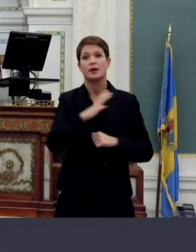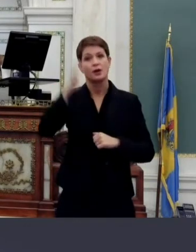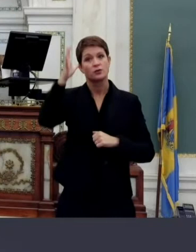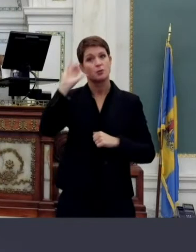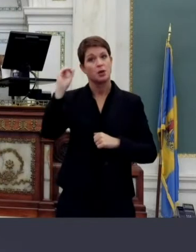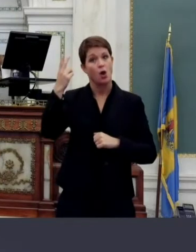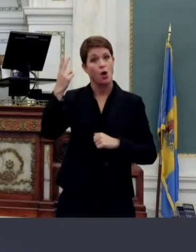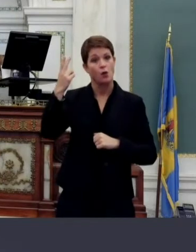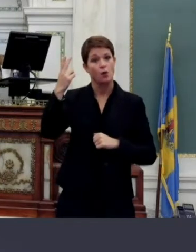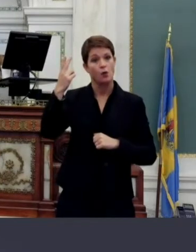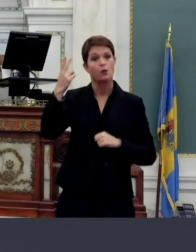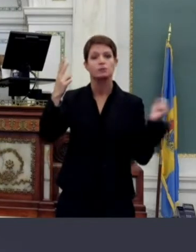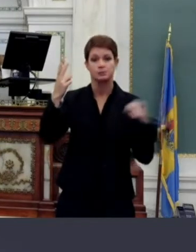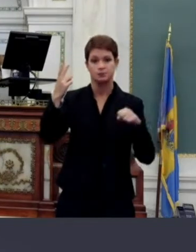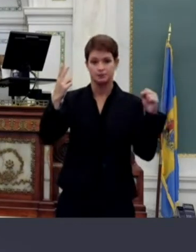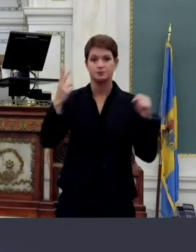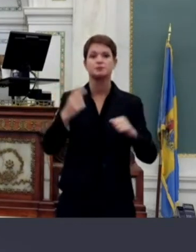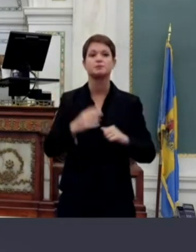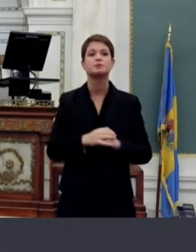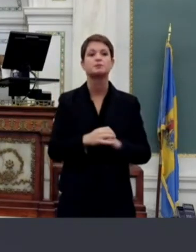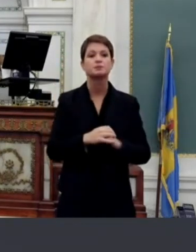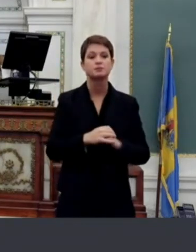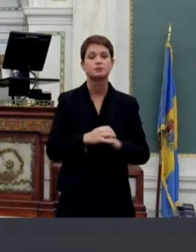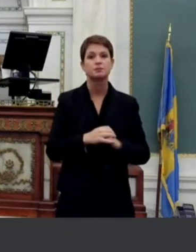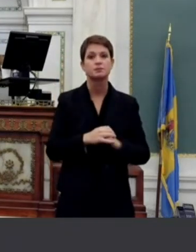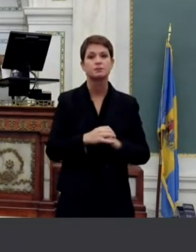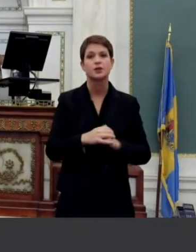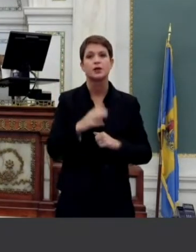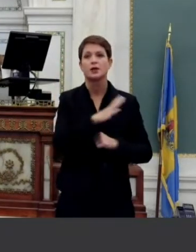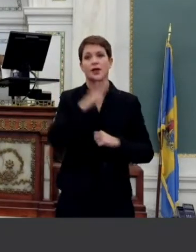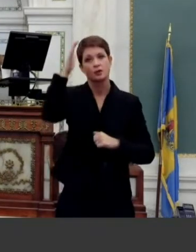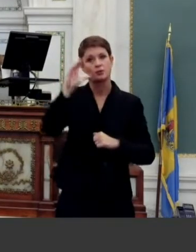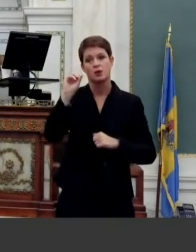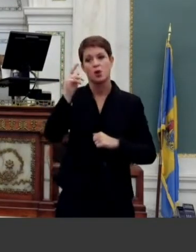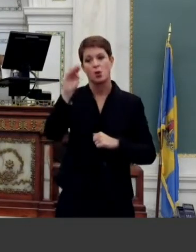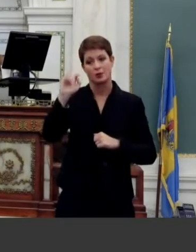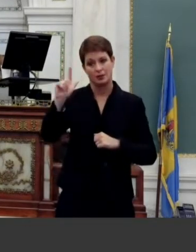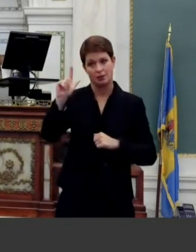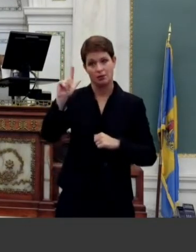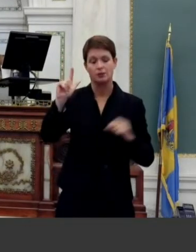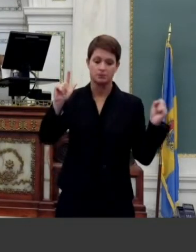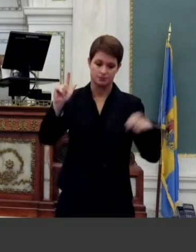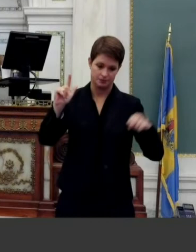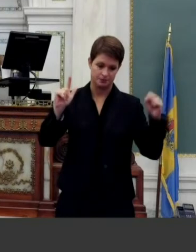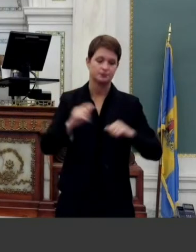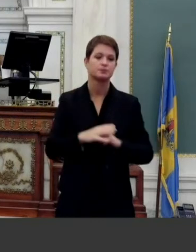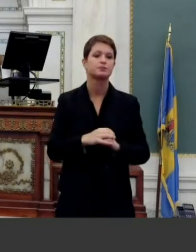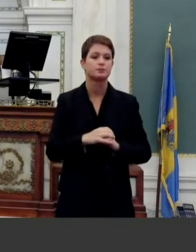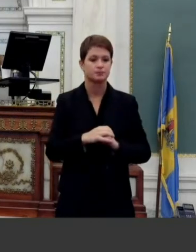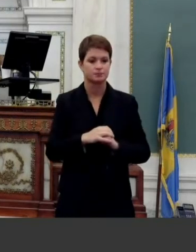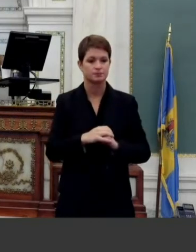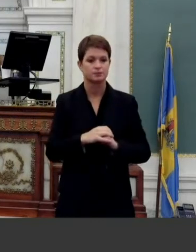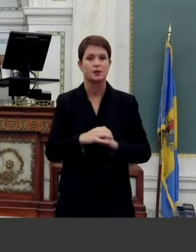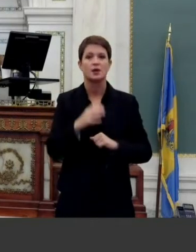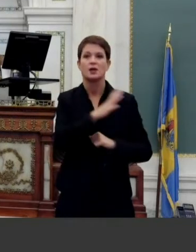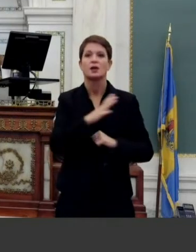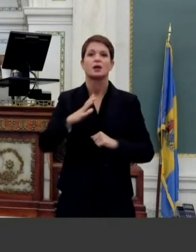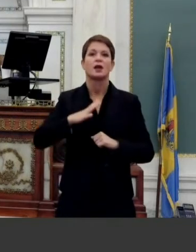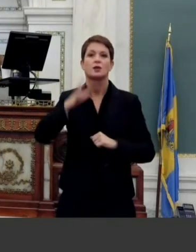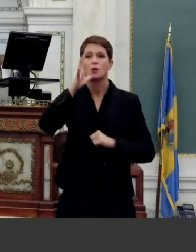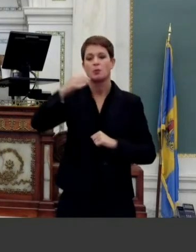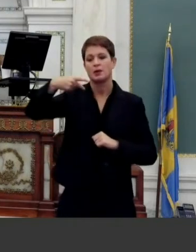aye councilman o aye neal o micronon councilwoman Parker